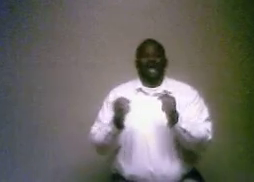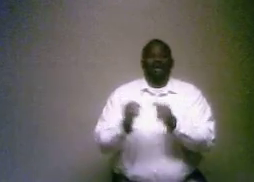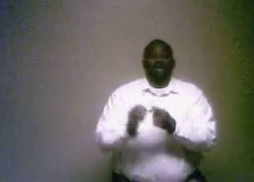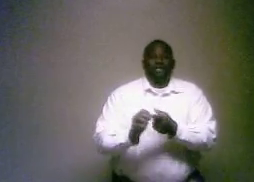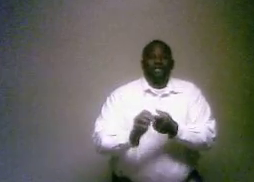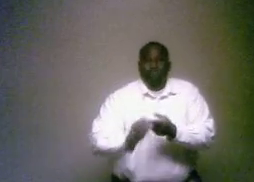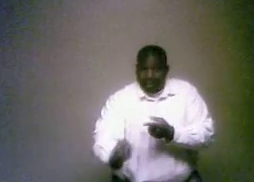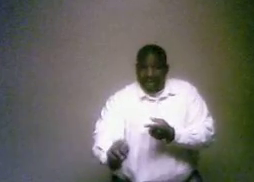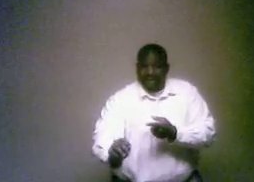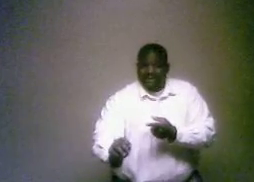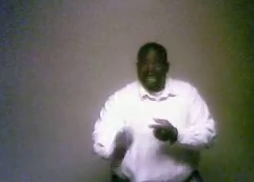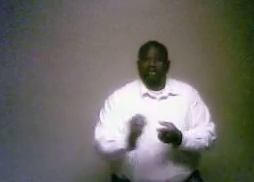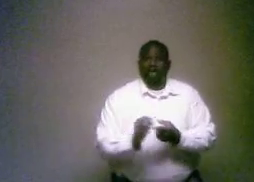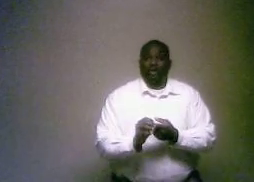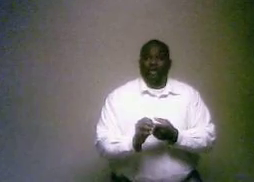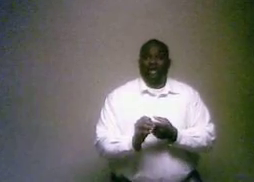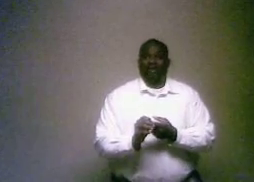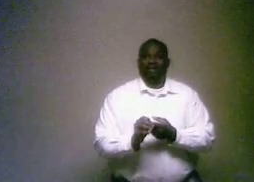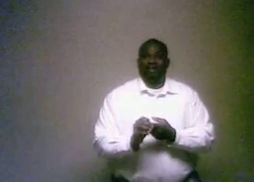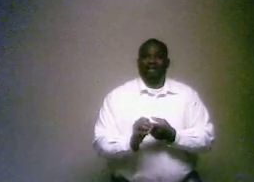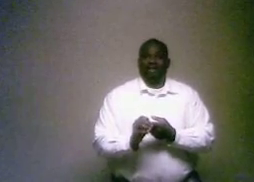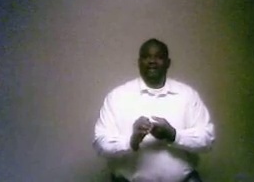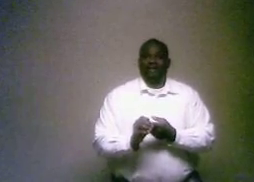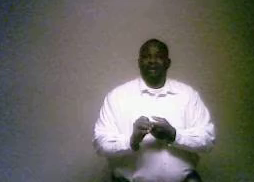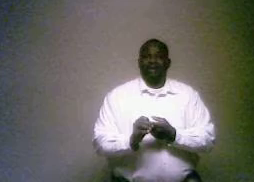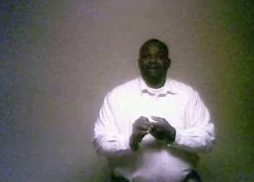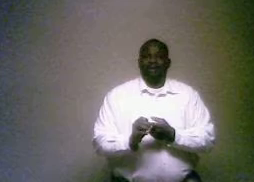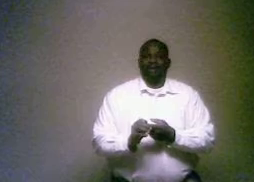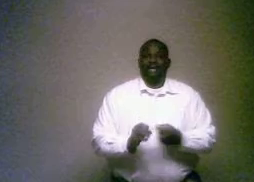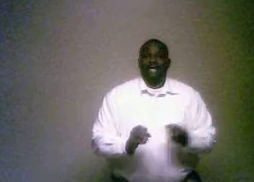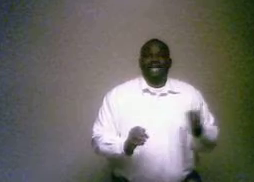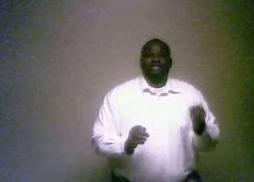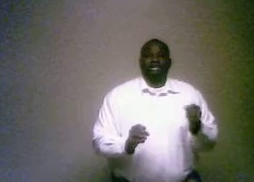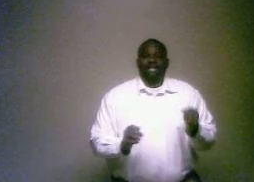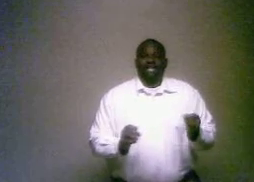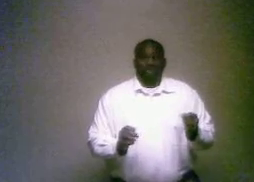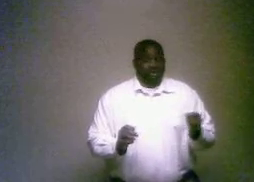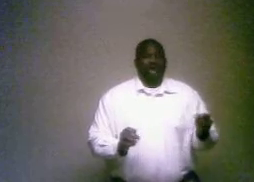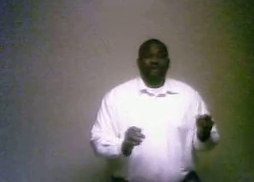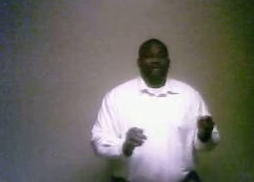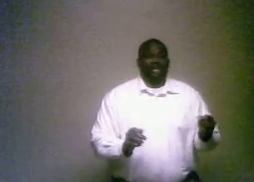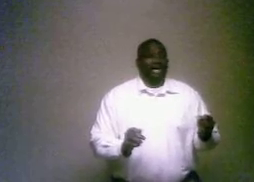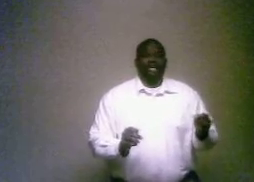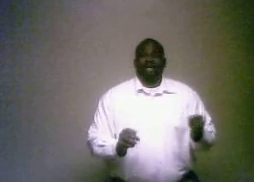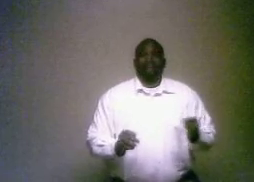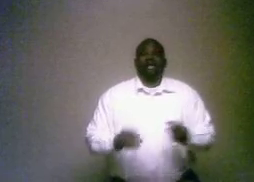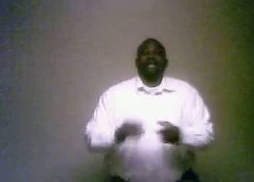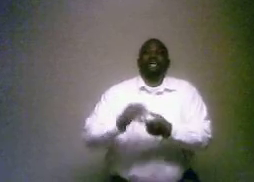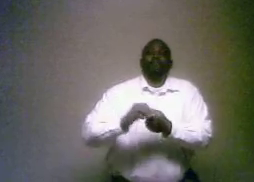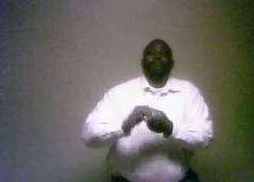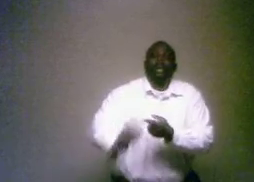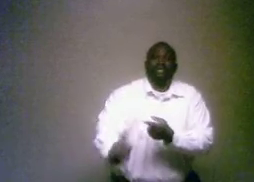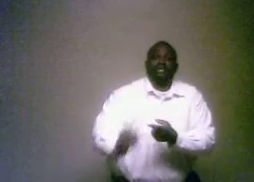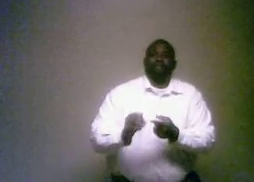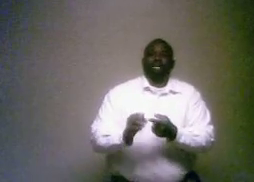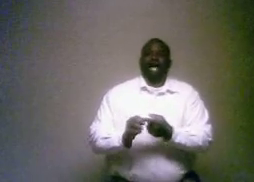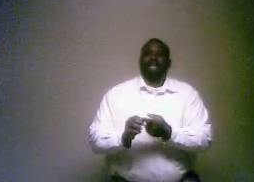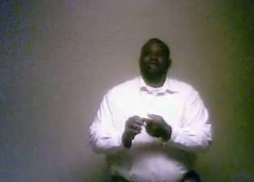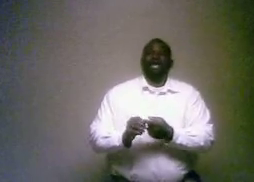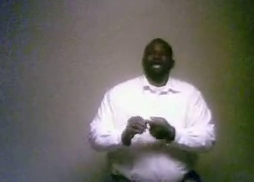there's some obedience that has to go in there. Okay. Jesus started from the beginning because he had preached them the gospel. He